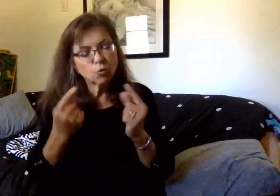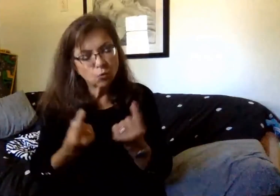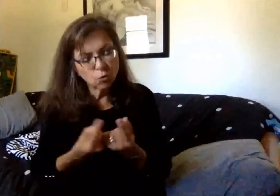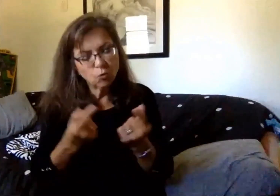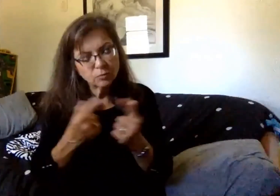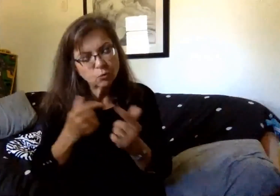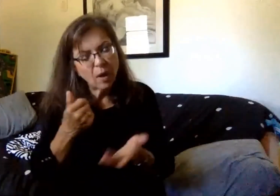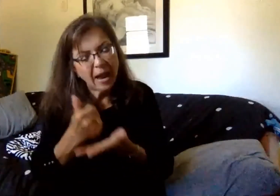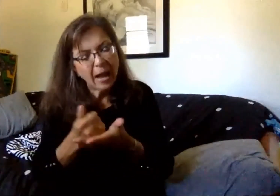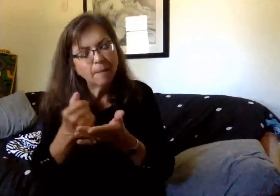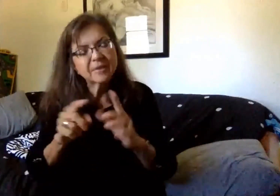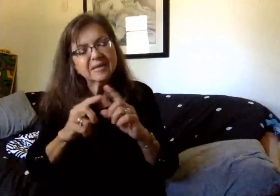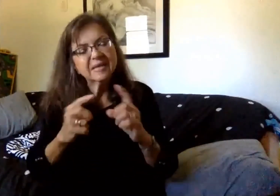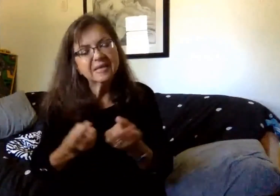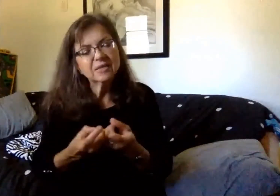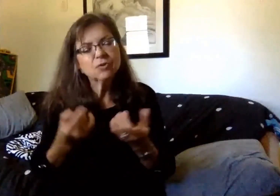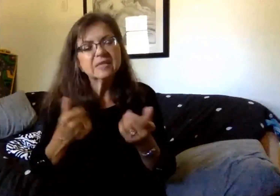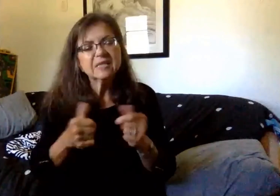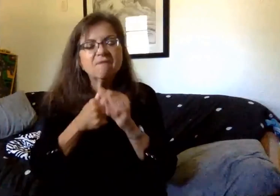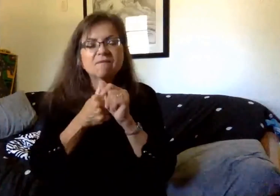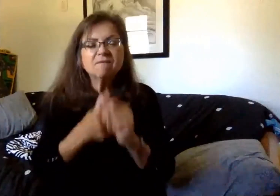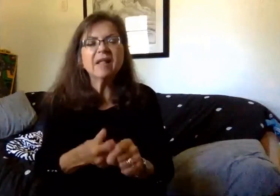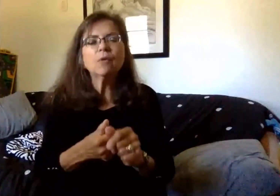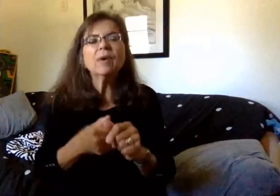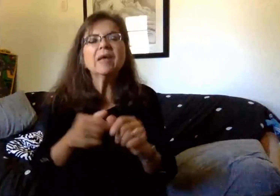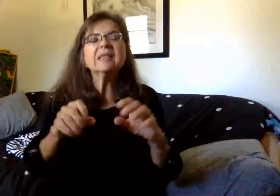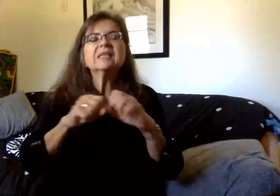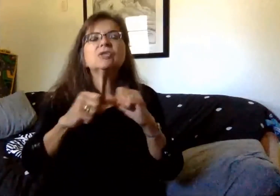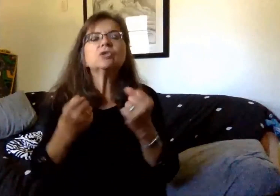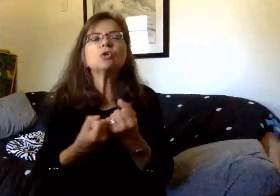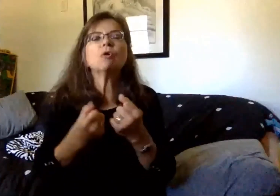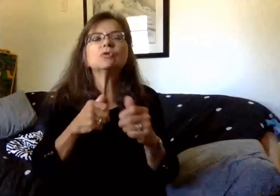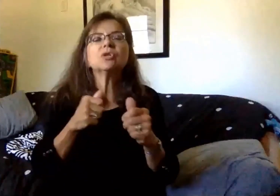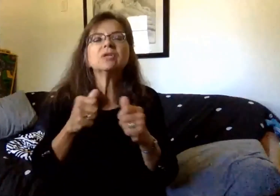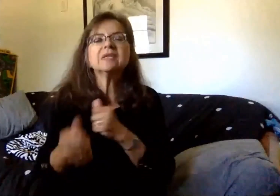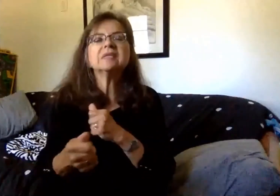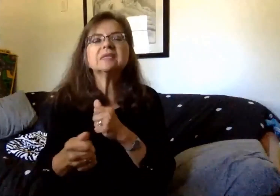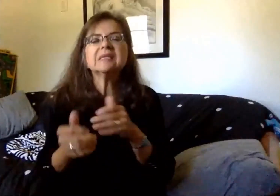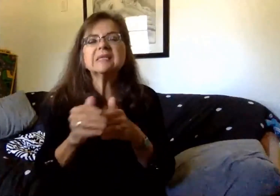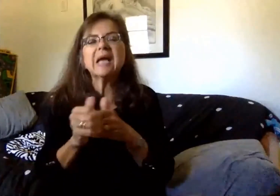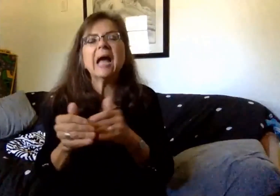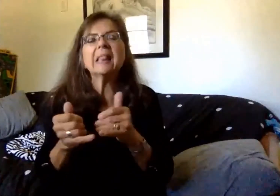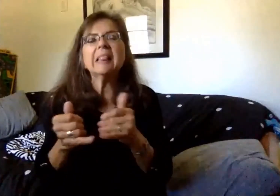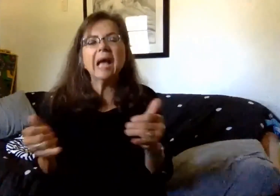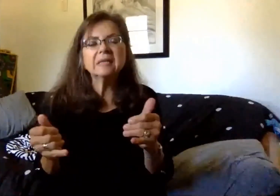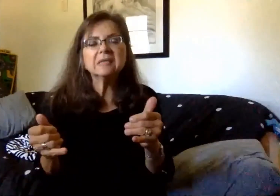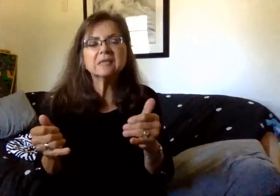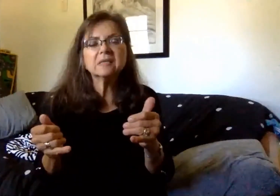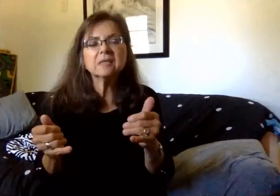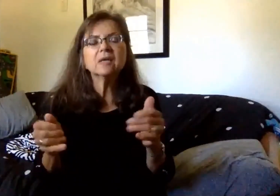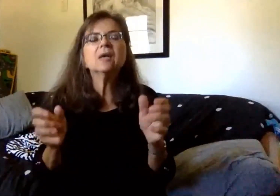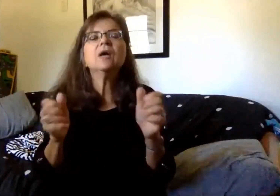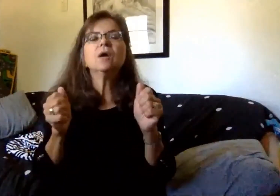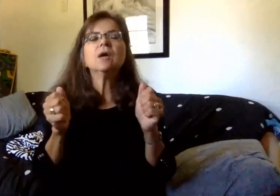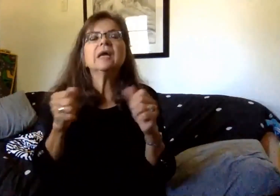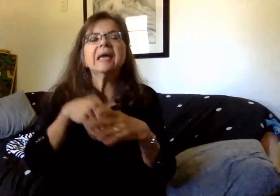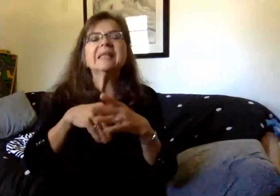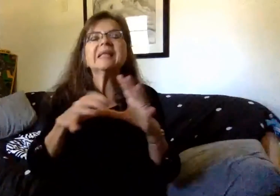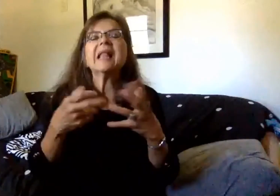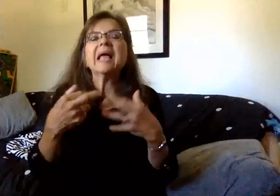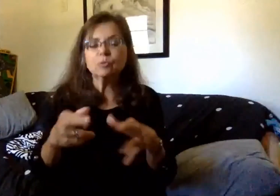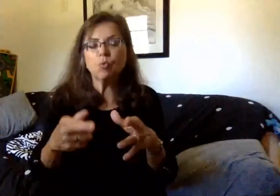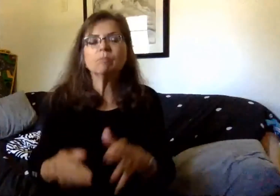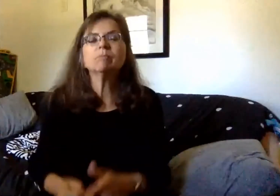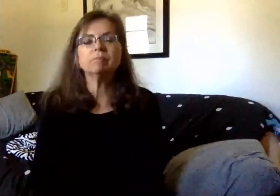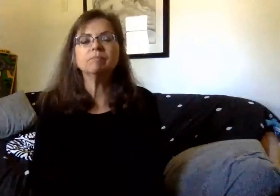with the district in adhering to the social distance guidelines, social distance guidelines within the classroom and the school